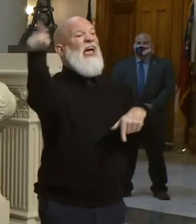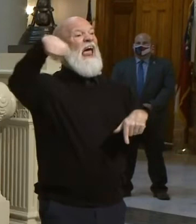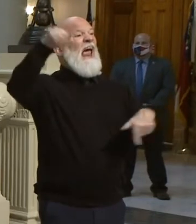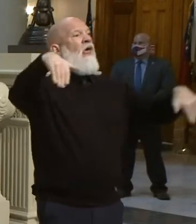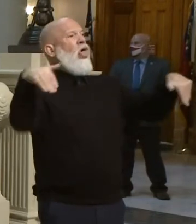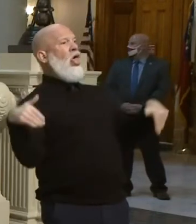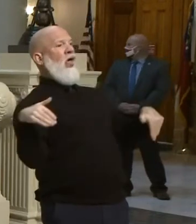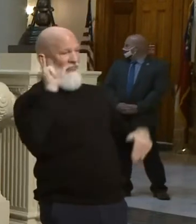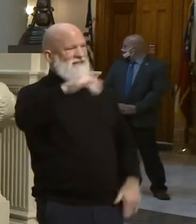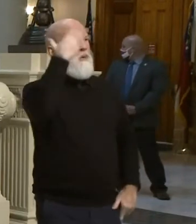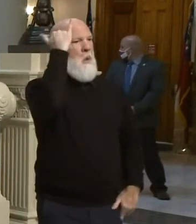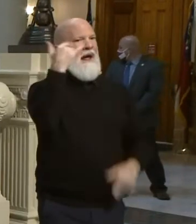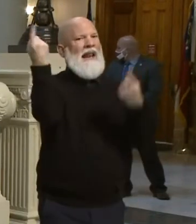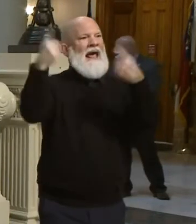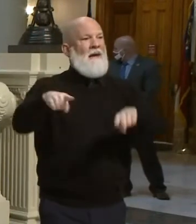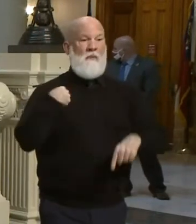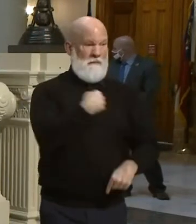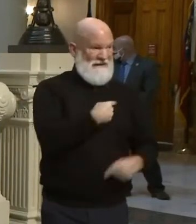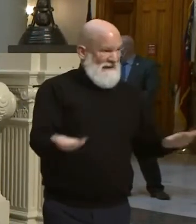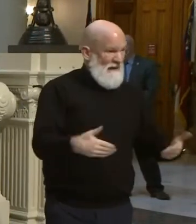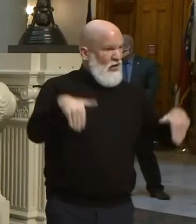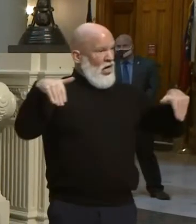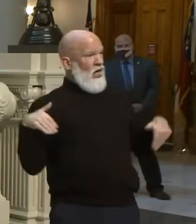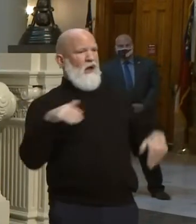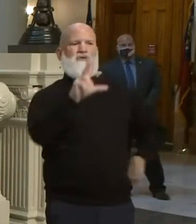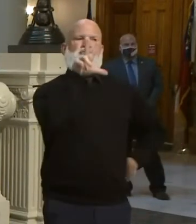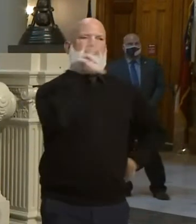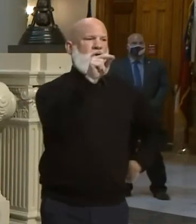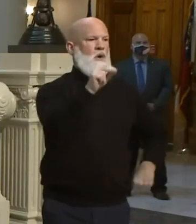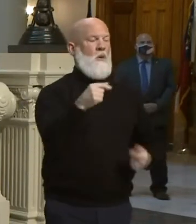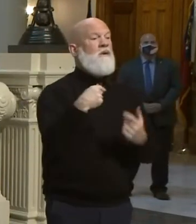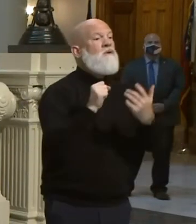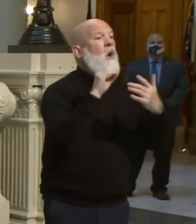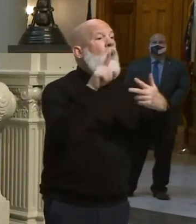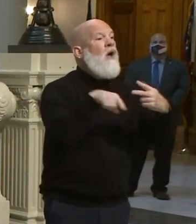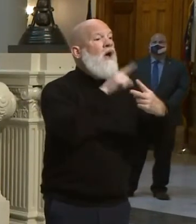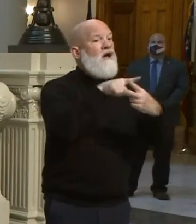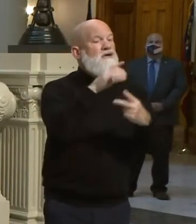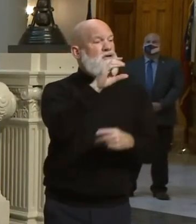give you any more details on that and if General Cardin has something as well.